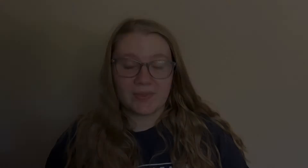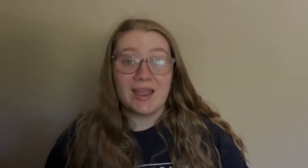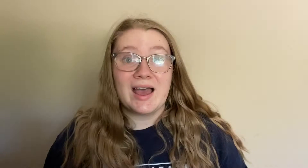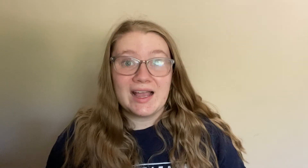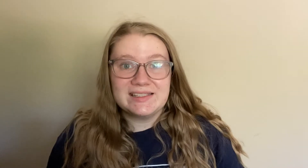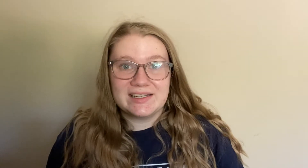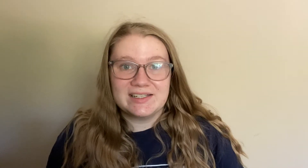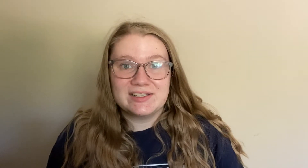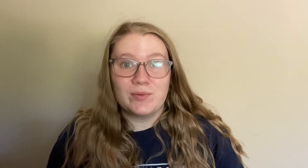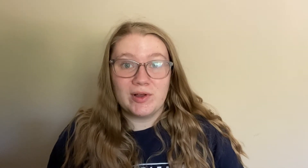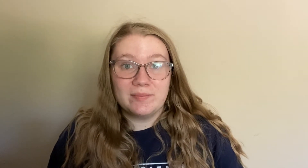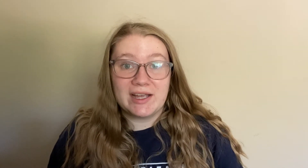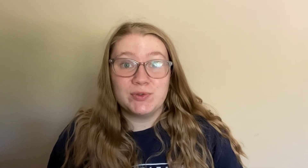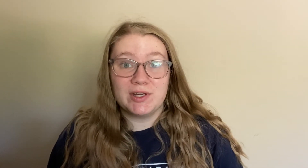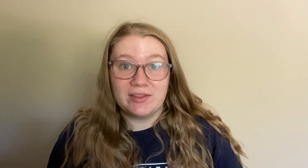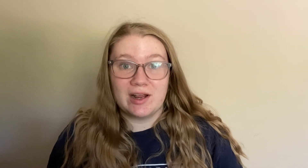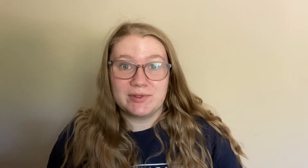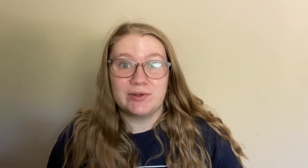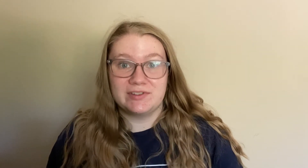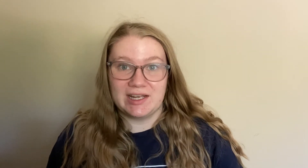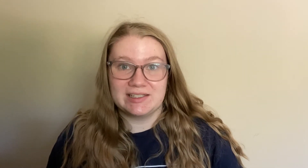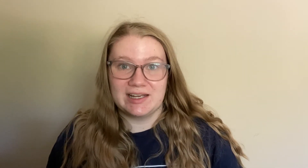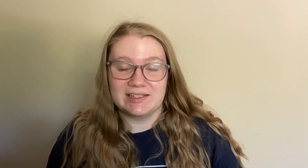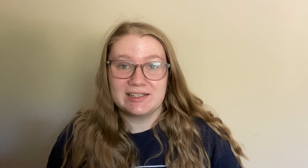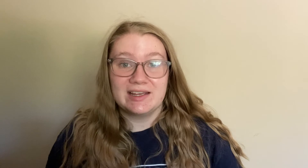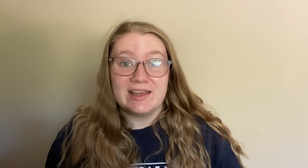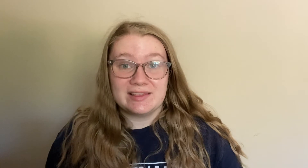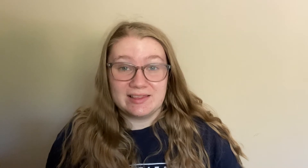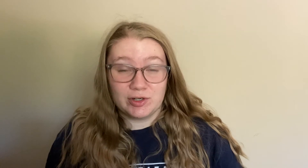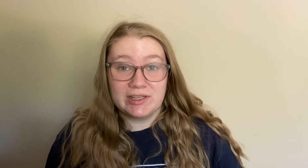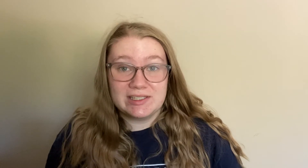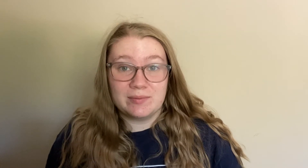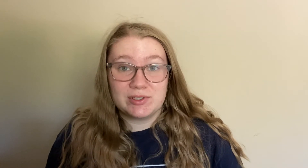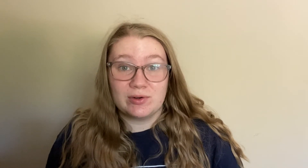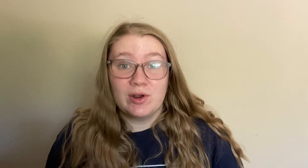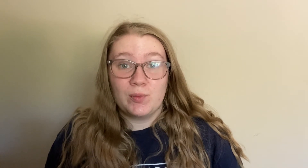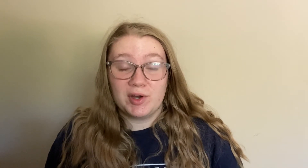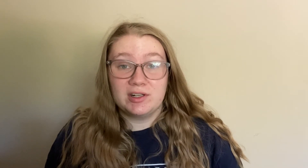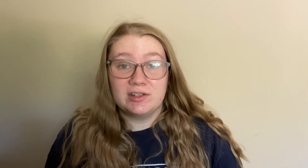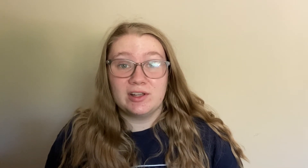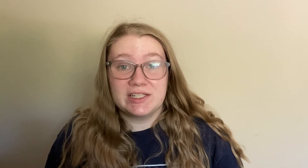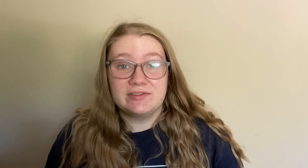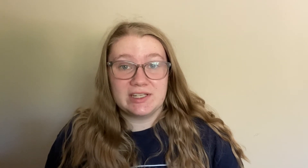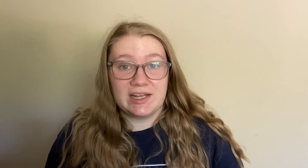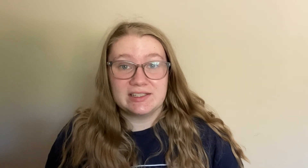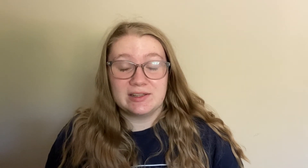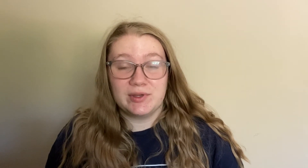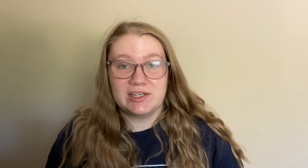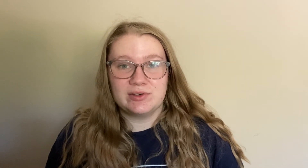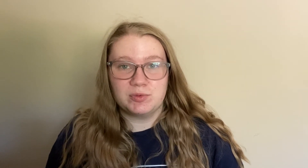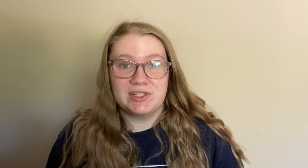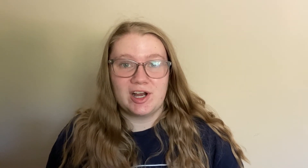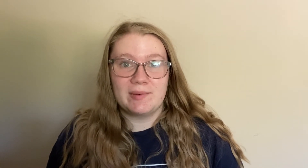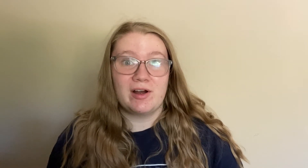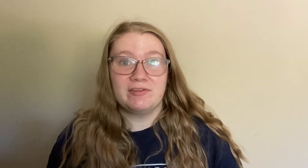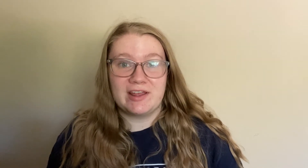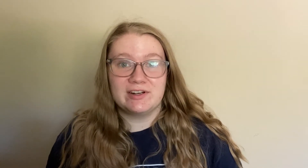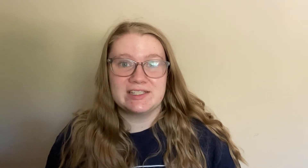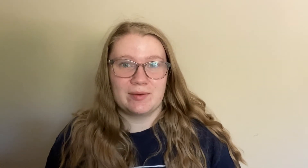Hi scientists! Welcome back to another episode of Science Signs. During this episode we're going to learn lots of signs that we can use when we talk about our favorite summer